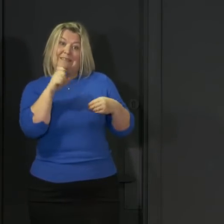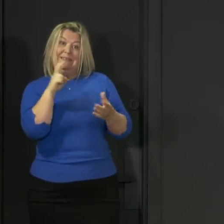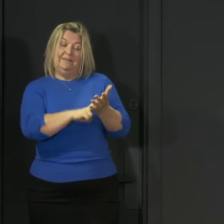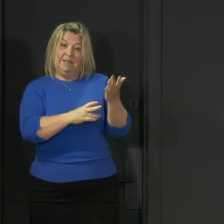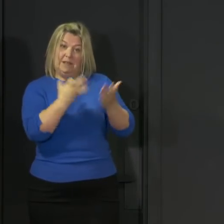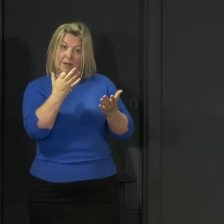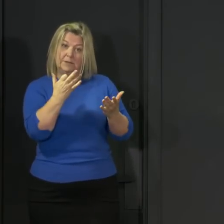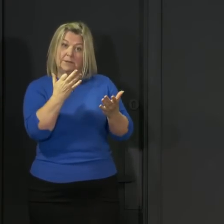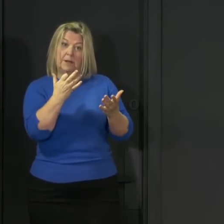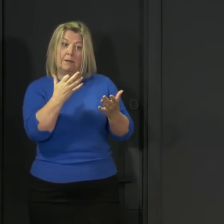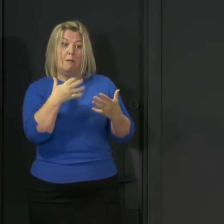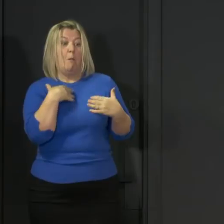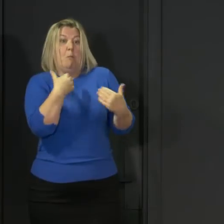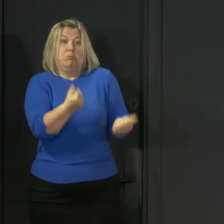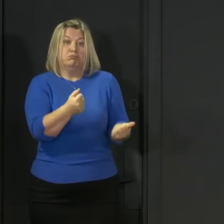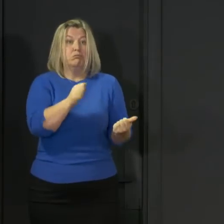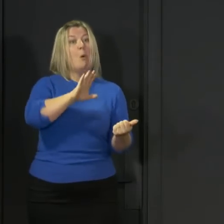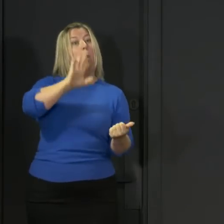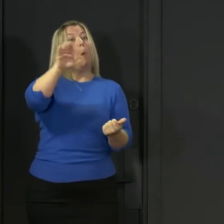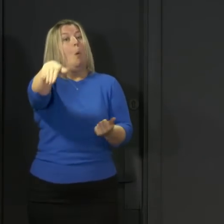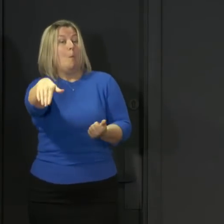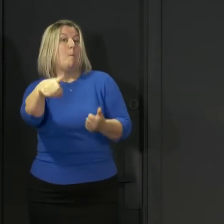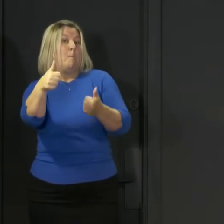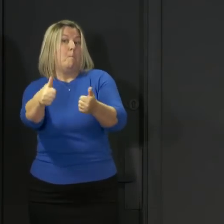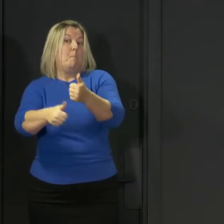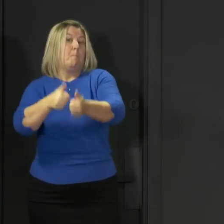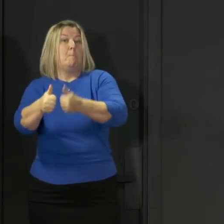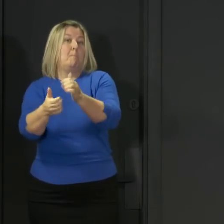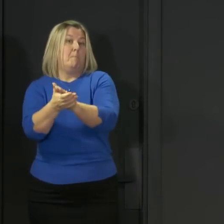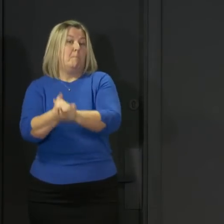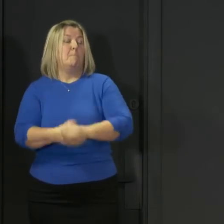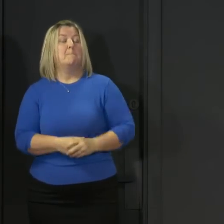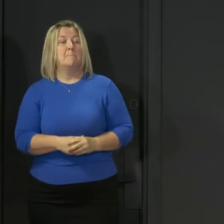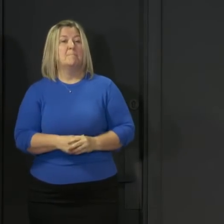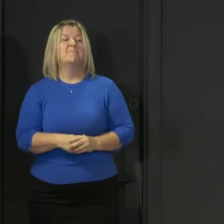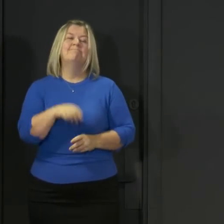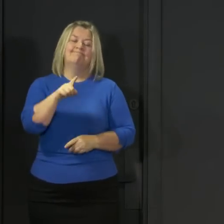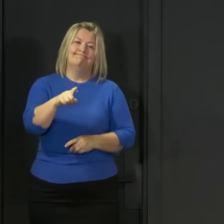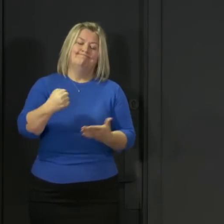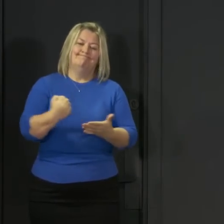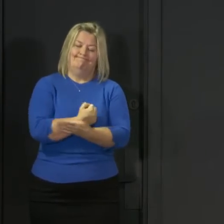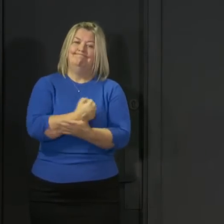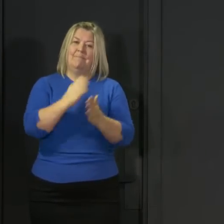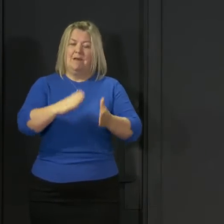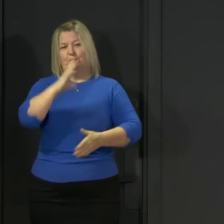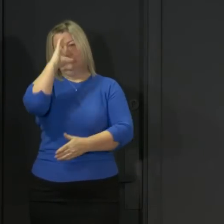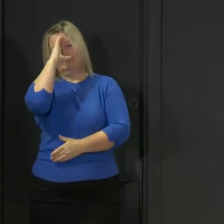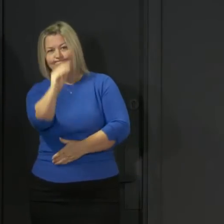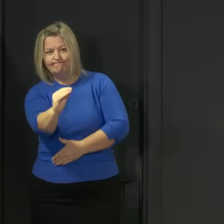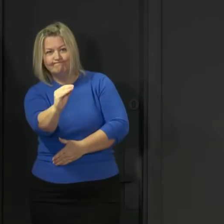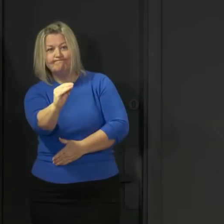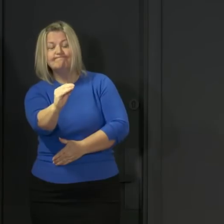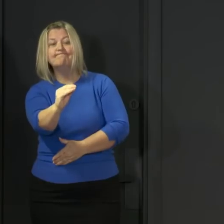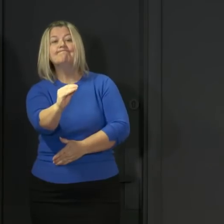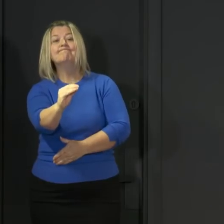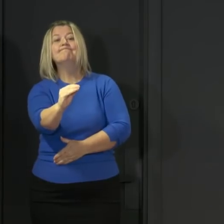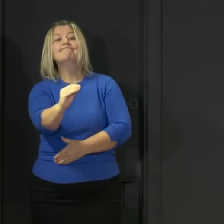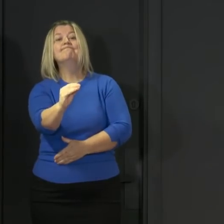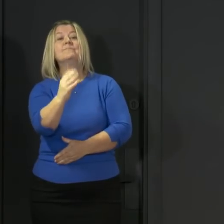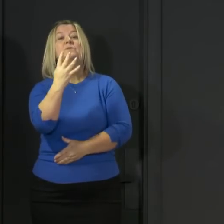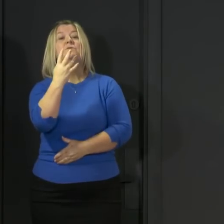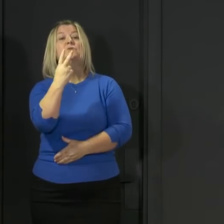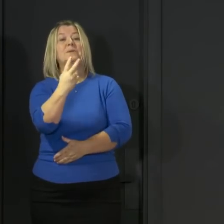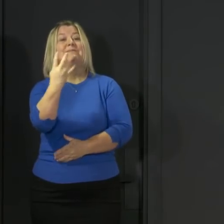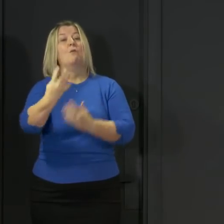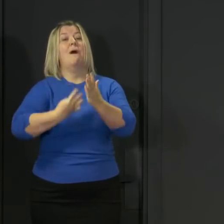been able to leave hospital, and I wish all of them well. Unfortunately, though, I also have to report that in the past 24 hours,